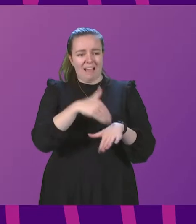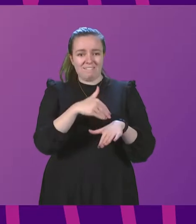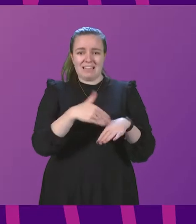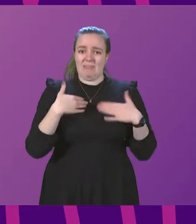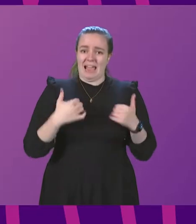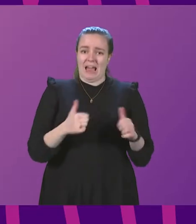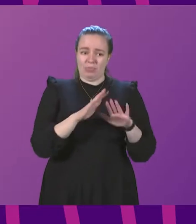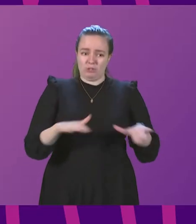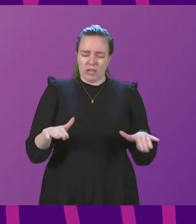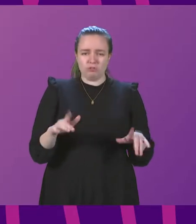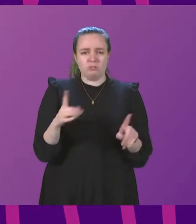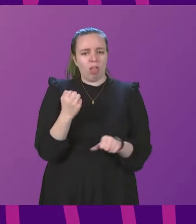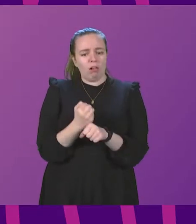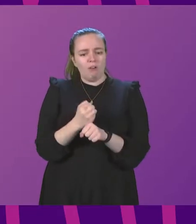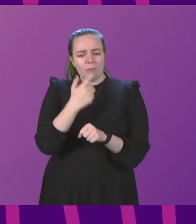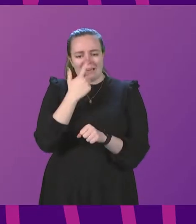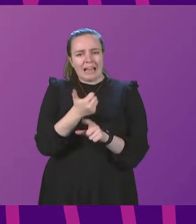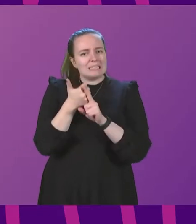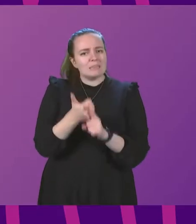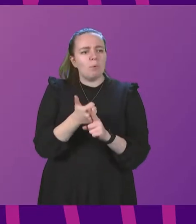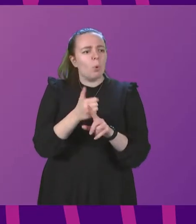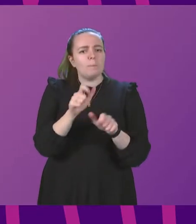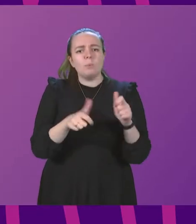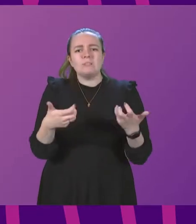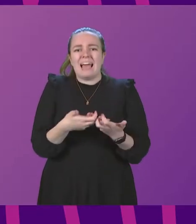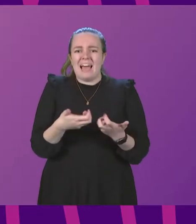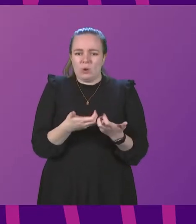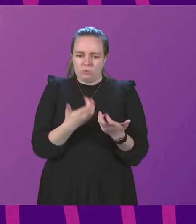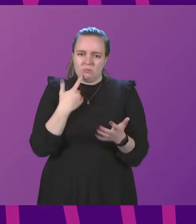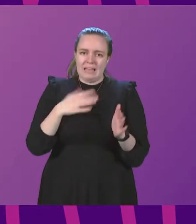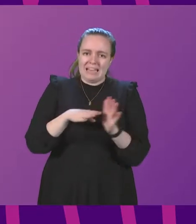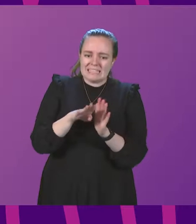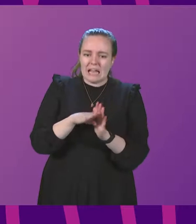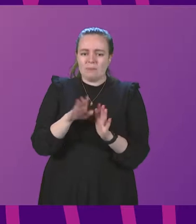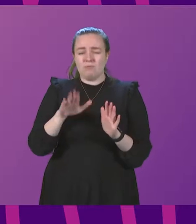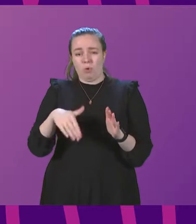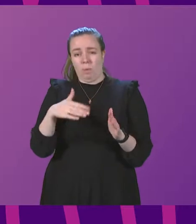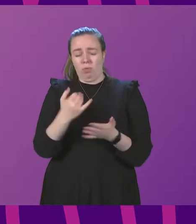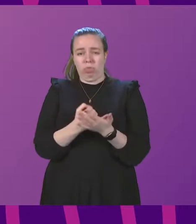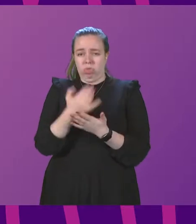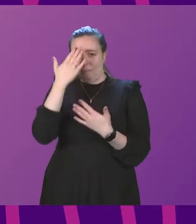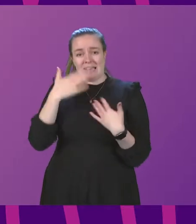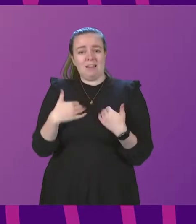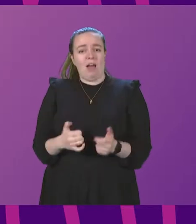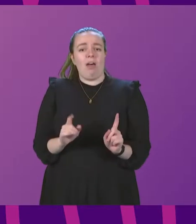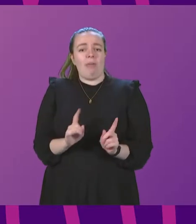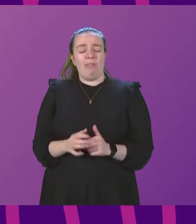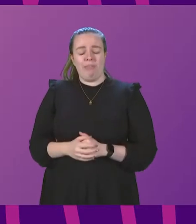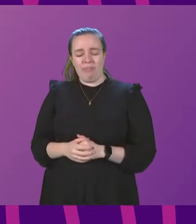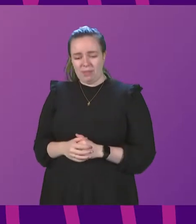children, and what can the Scottish Government do to support pupils trying to take exams under the cloud of poor mental health? The Cabinet Secretary.